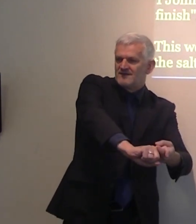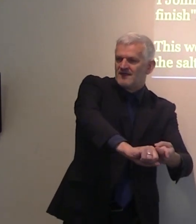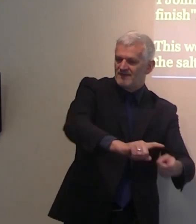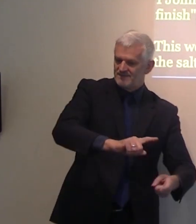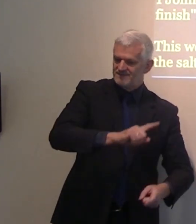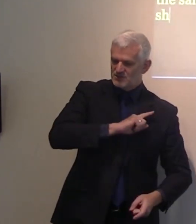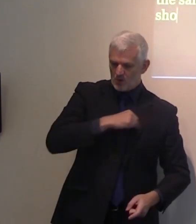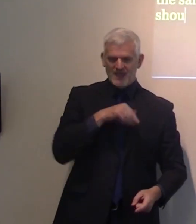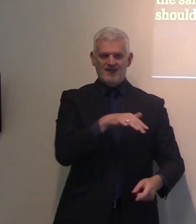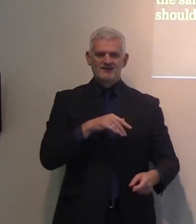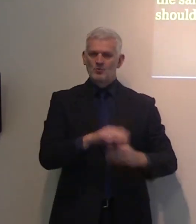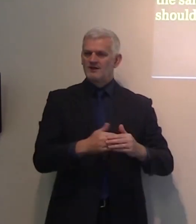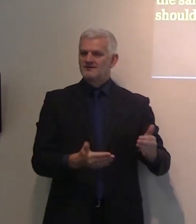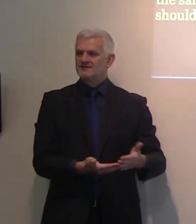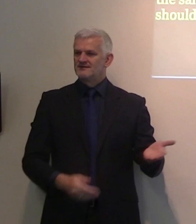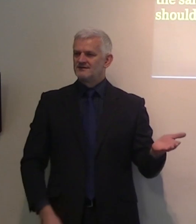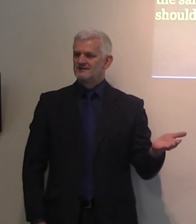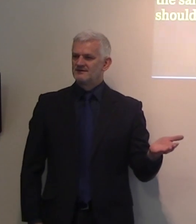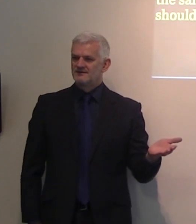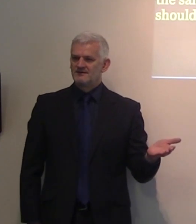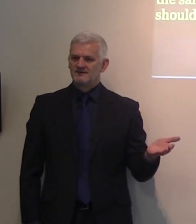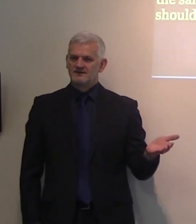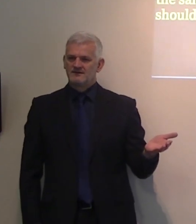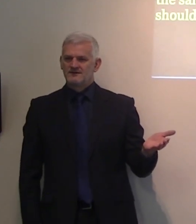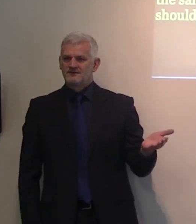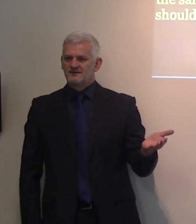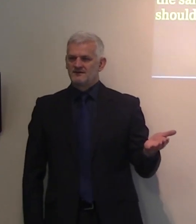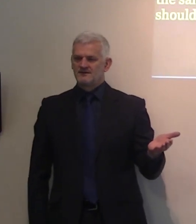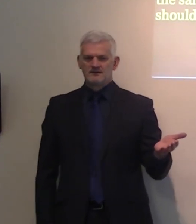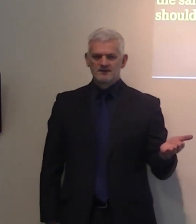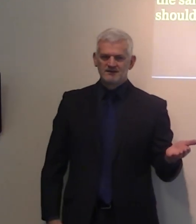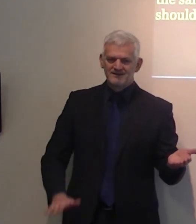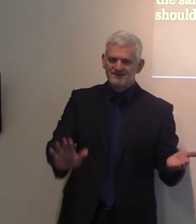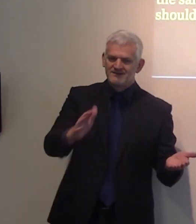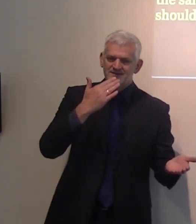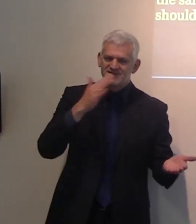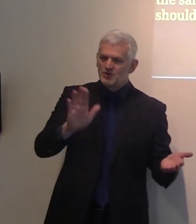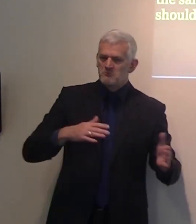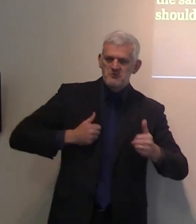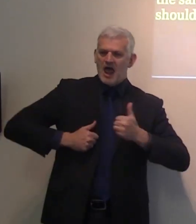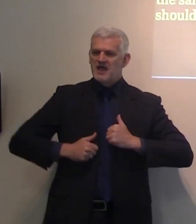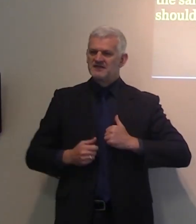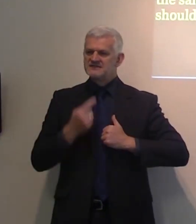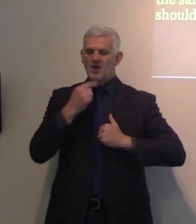lift up your pride by saying, just imagine this world without